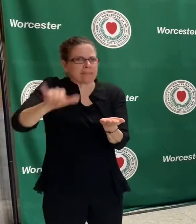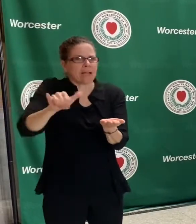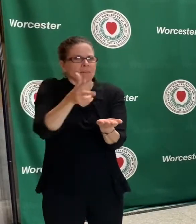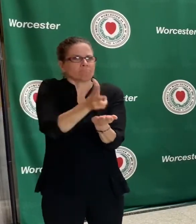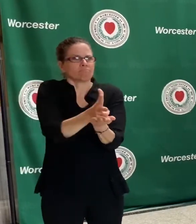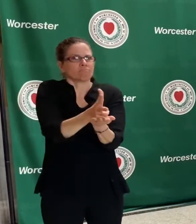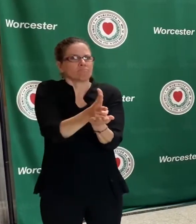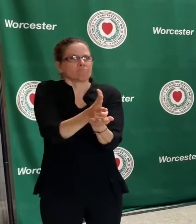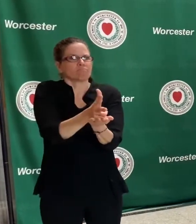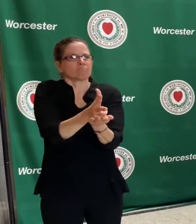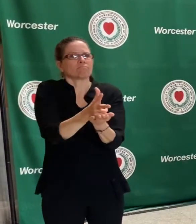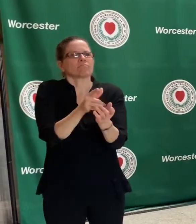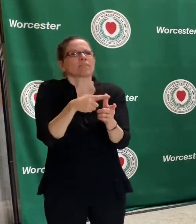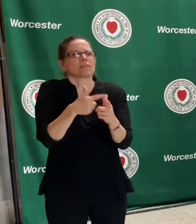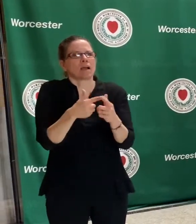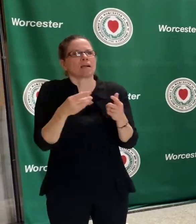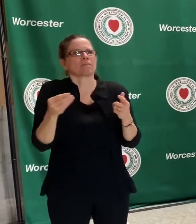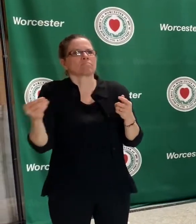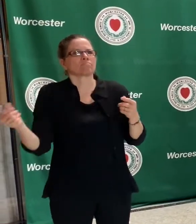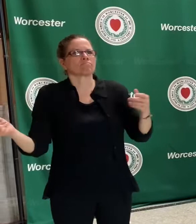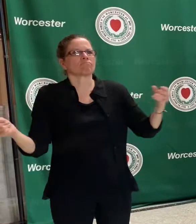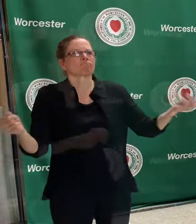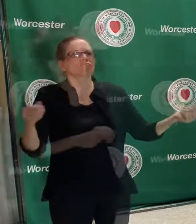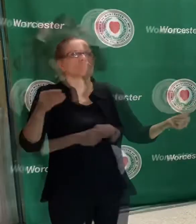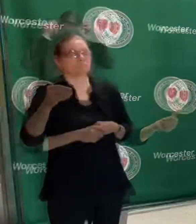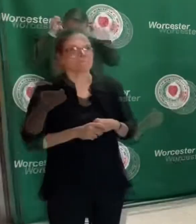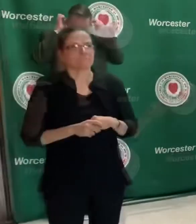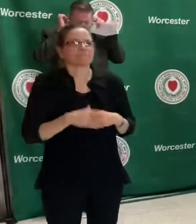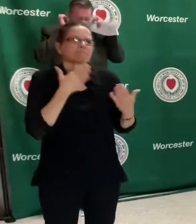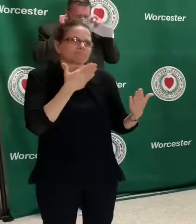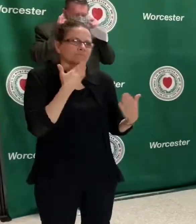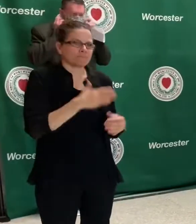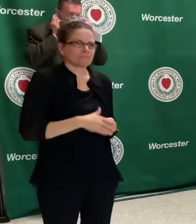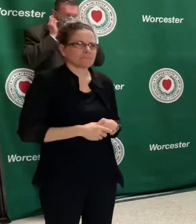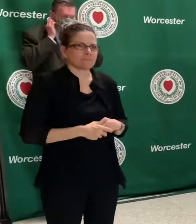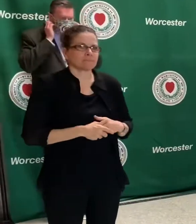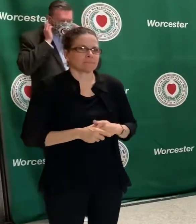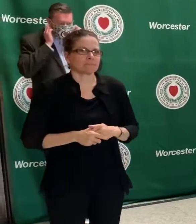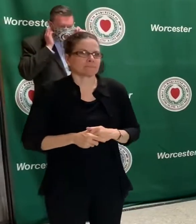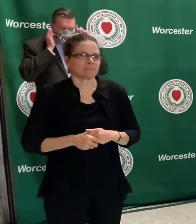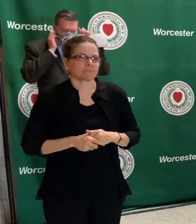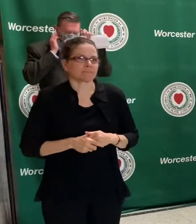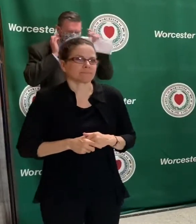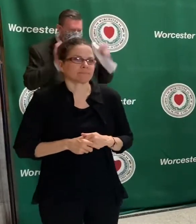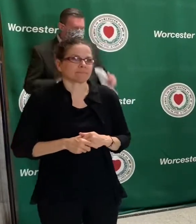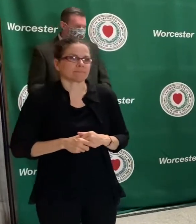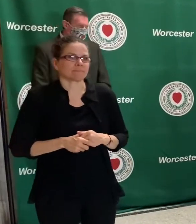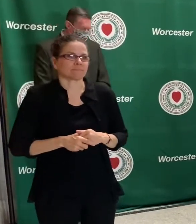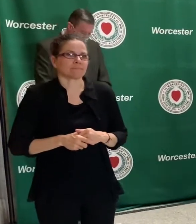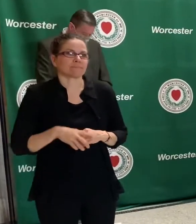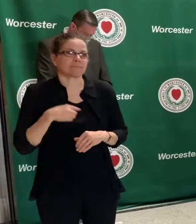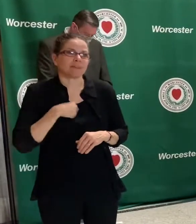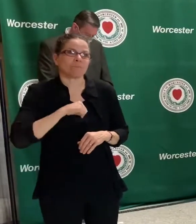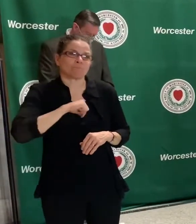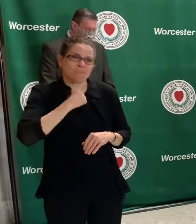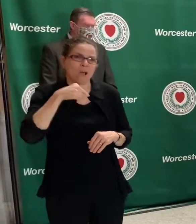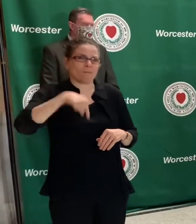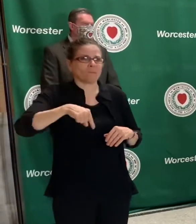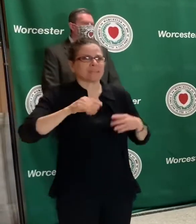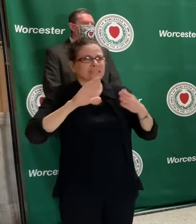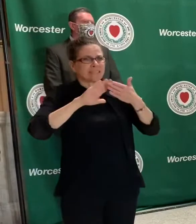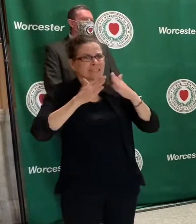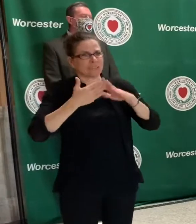the officer or any of the protesters. I know the mayor wanted to do that very much. So I thought we were pretty proud of the city, the way it conducted itself